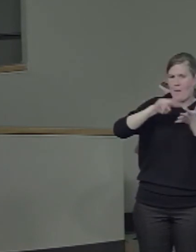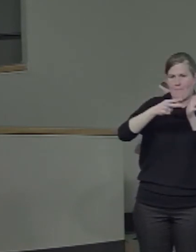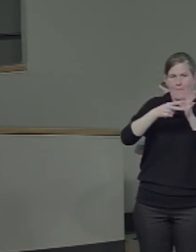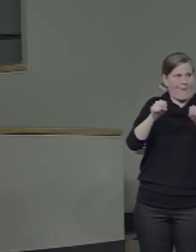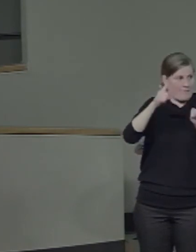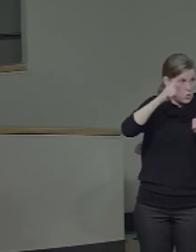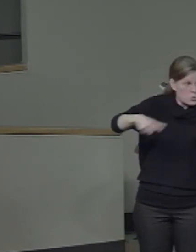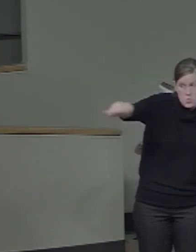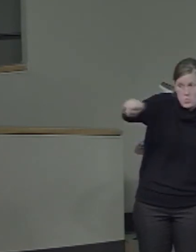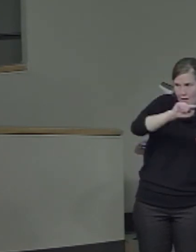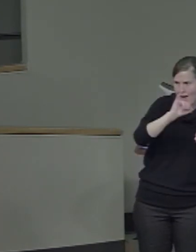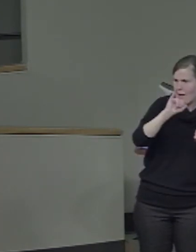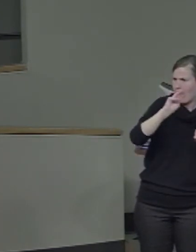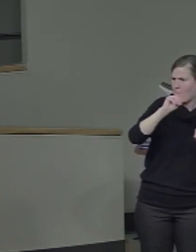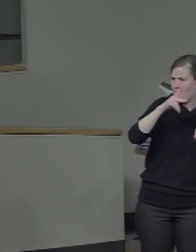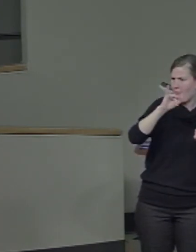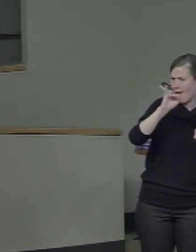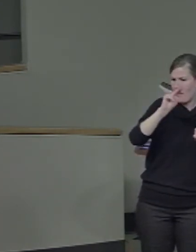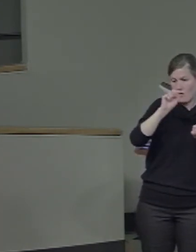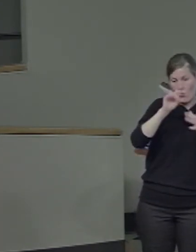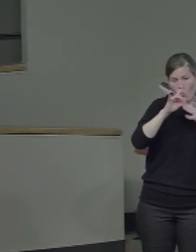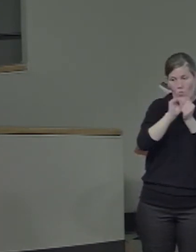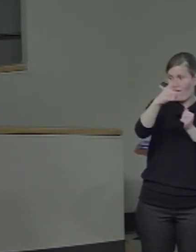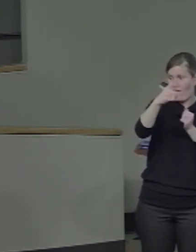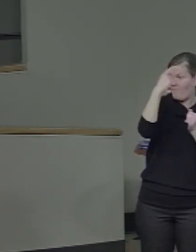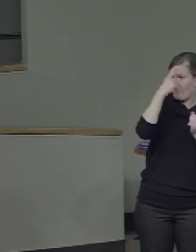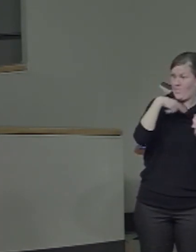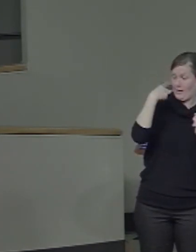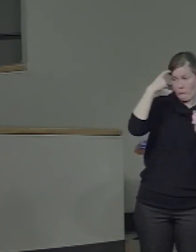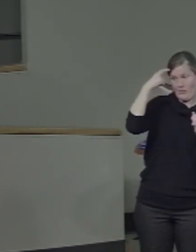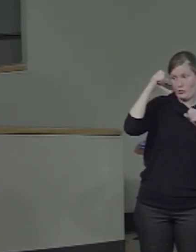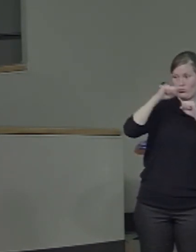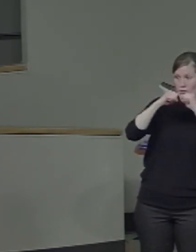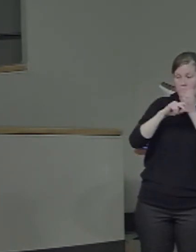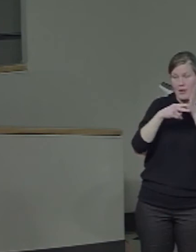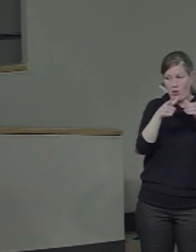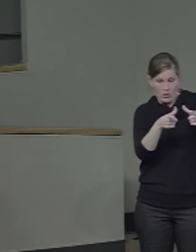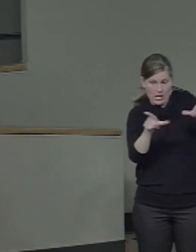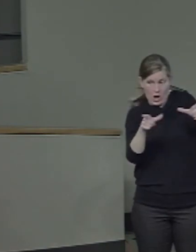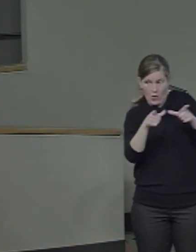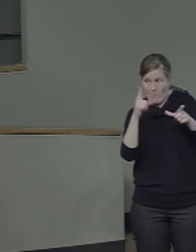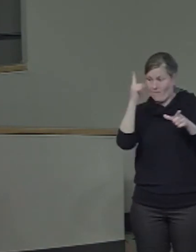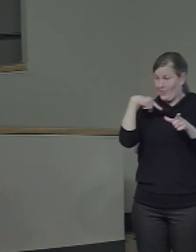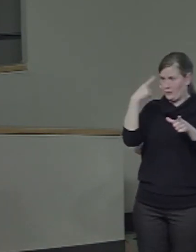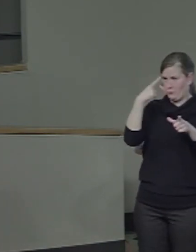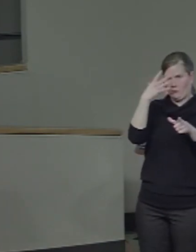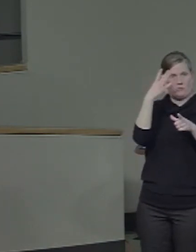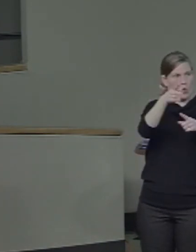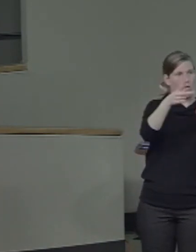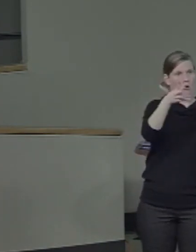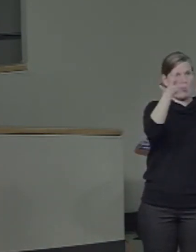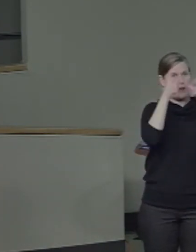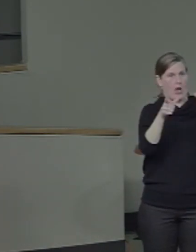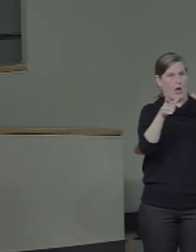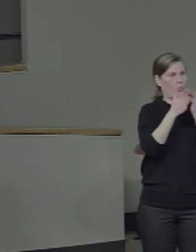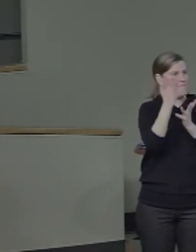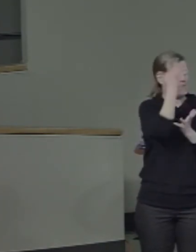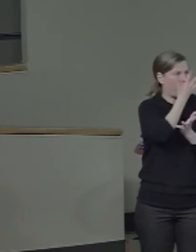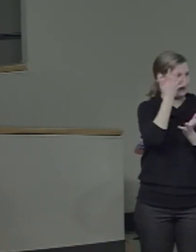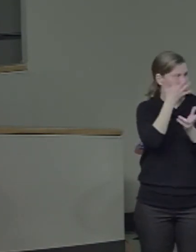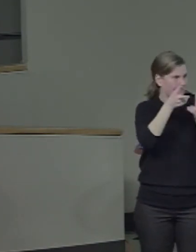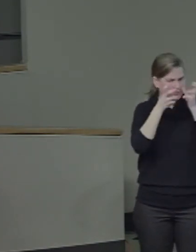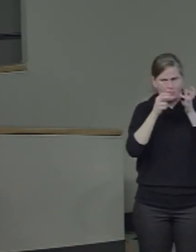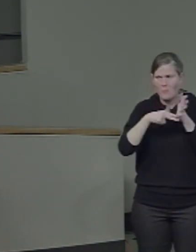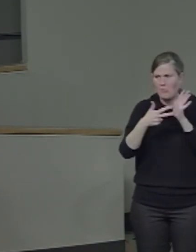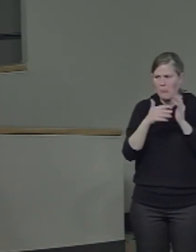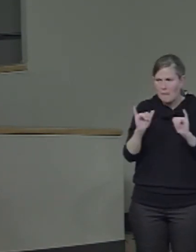both linguistic and non-linguistic information. So the degree to which it's only words that